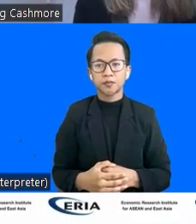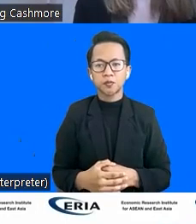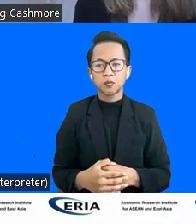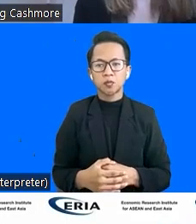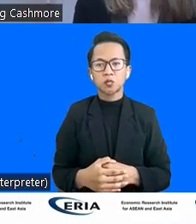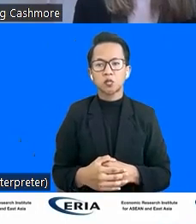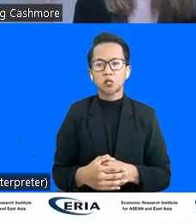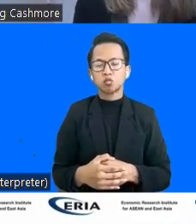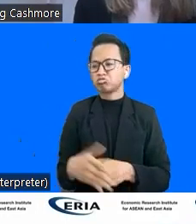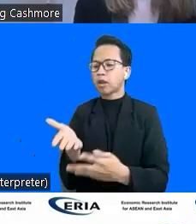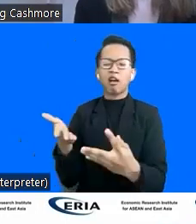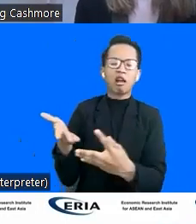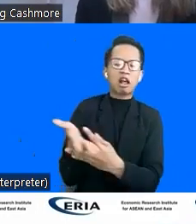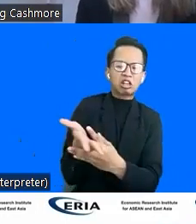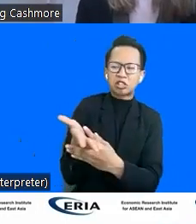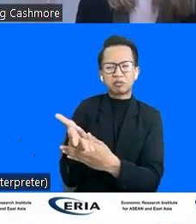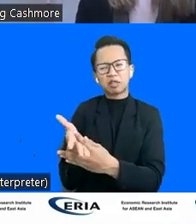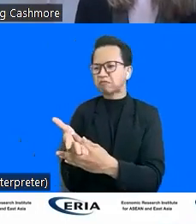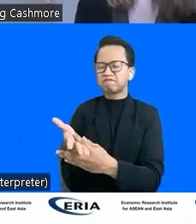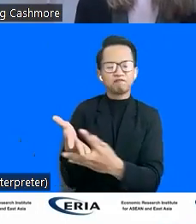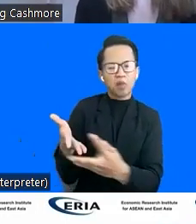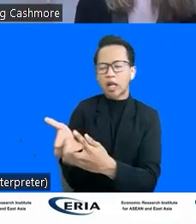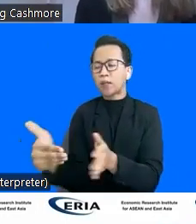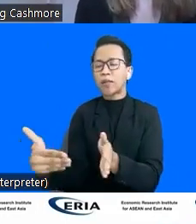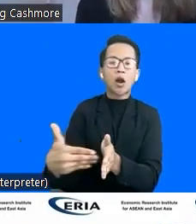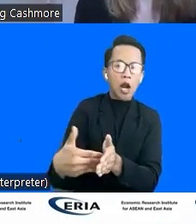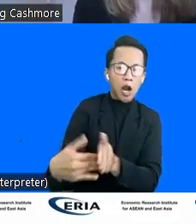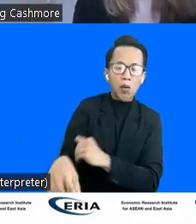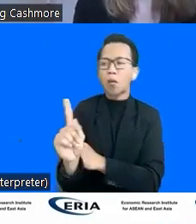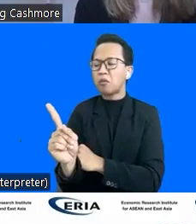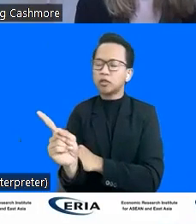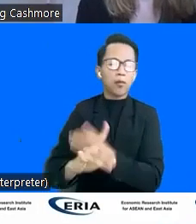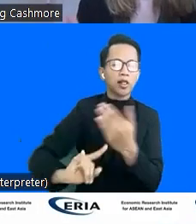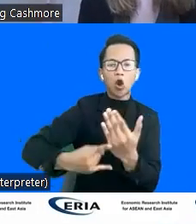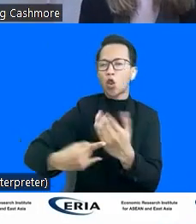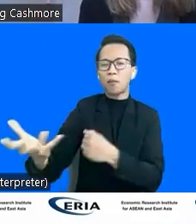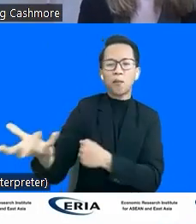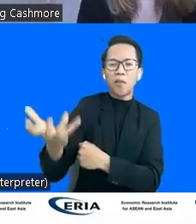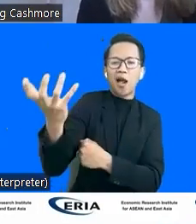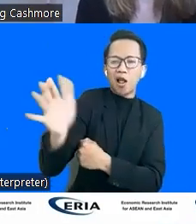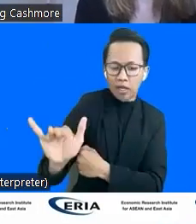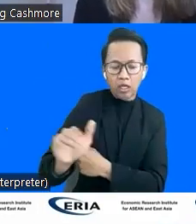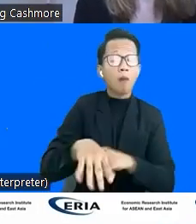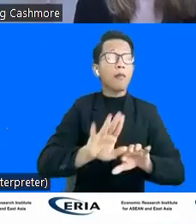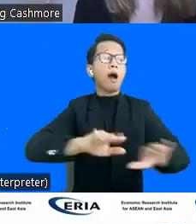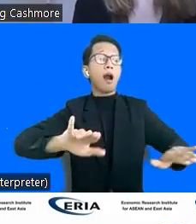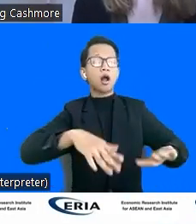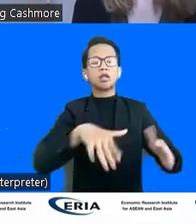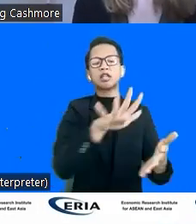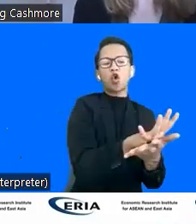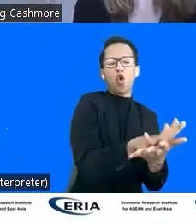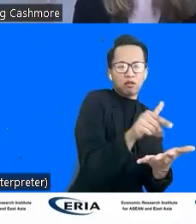expensive. And the fact that that technology can support students in school as well as at home.